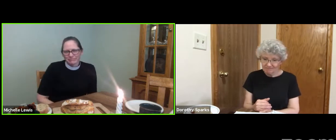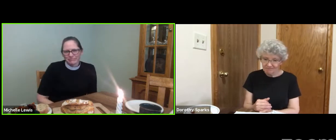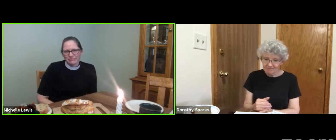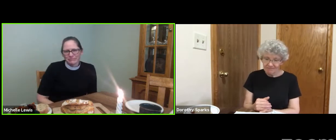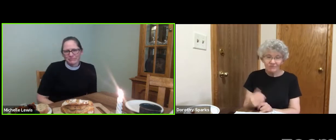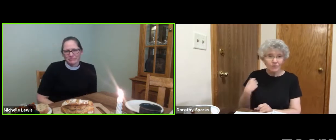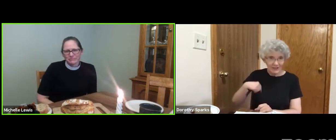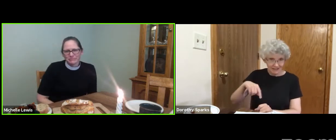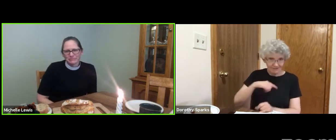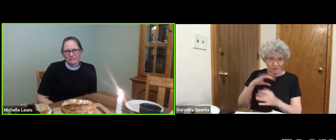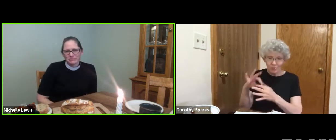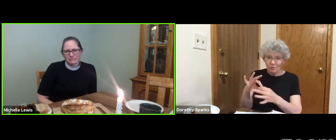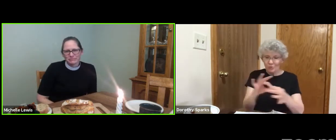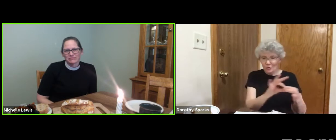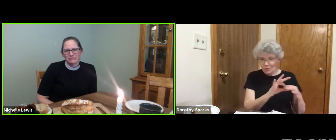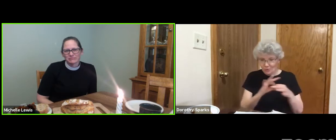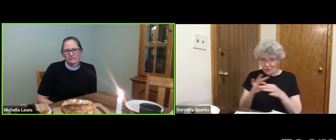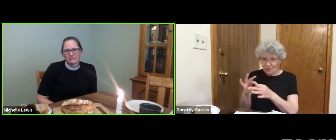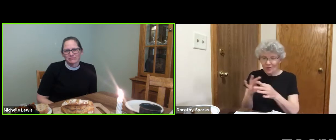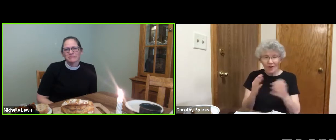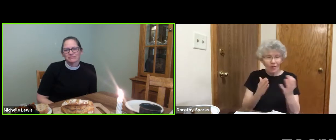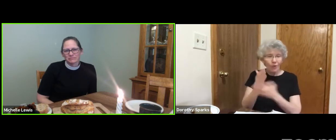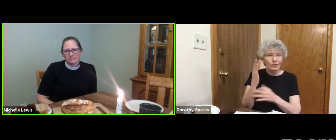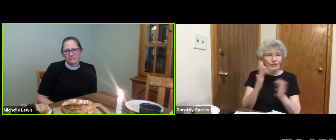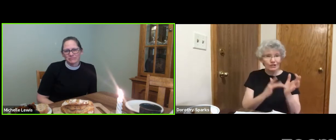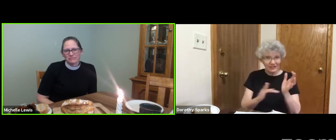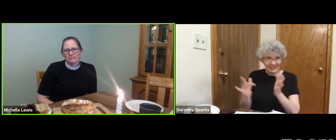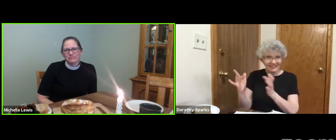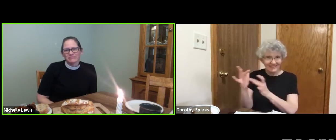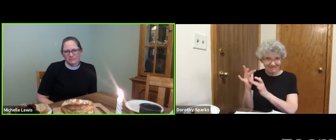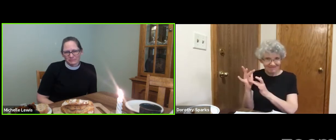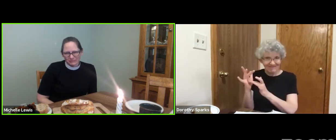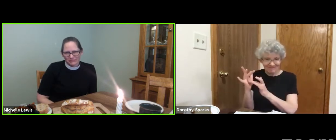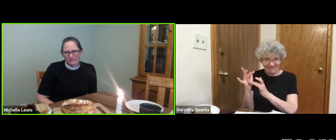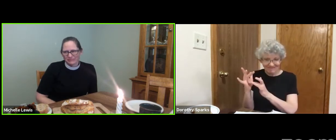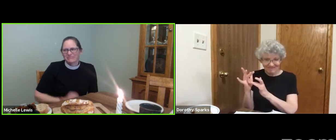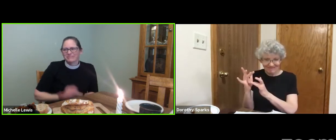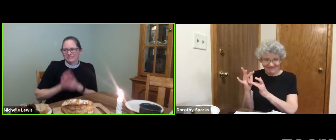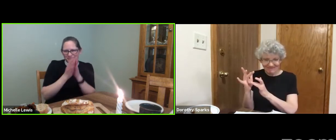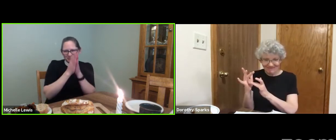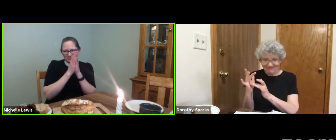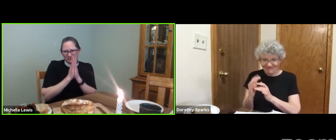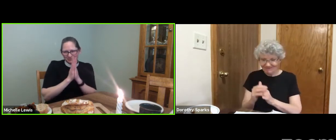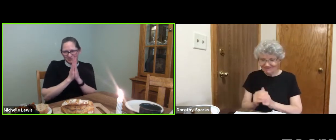For we are united in and through Jesus. Amen.